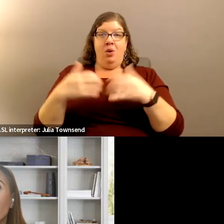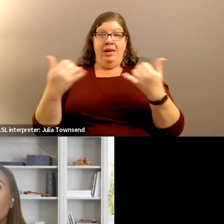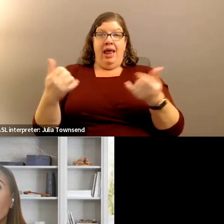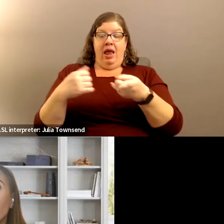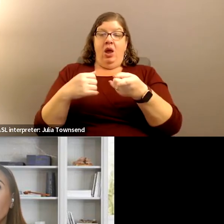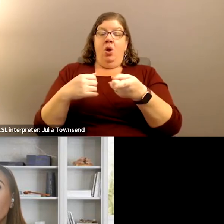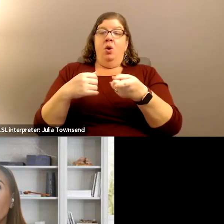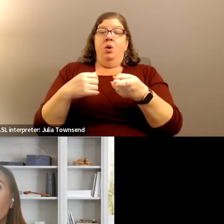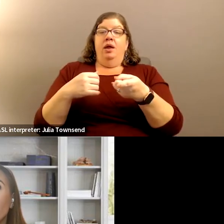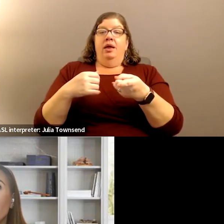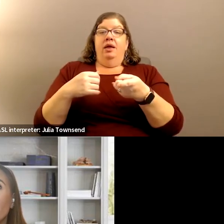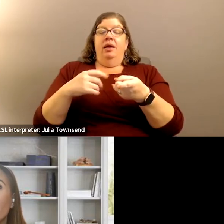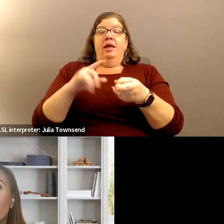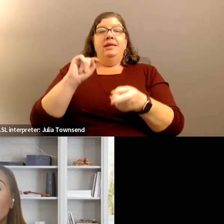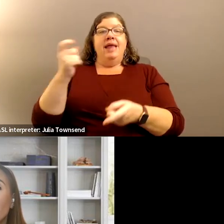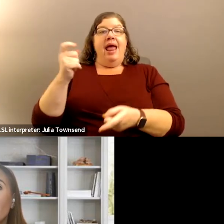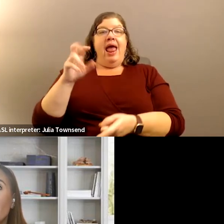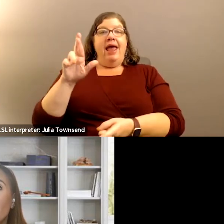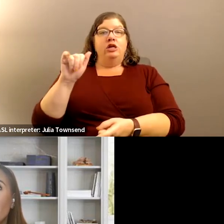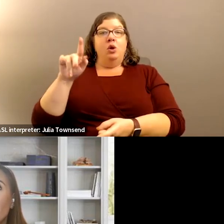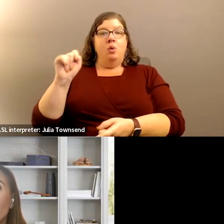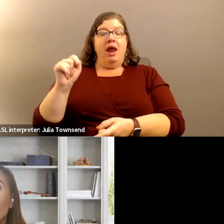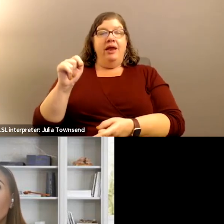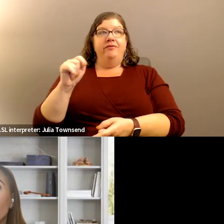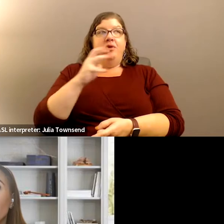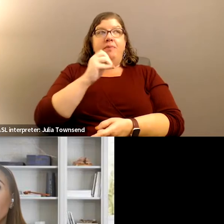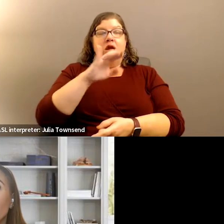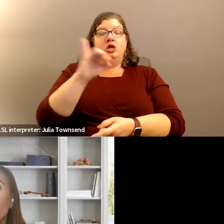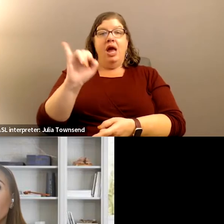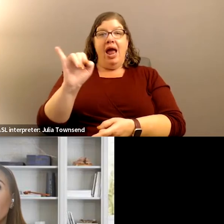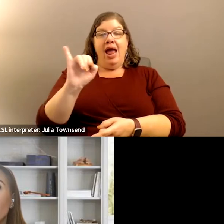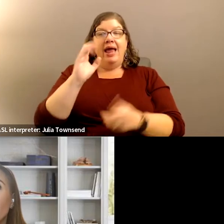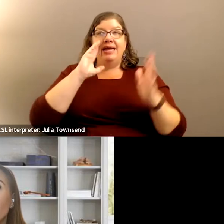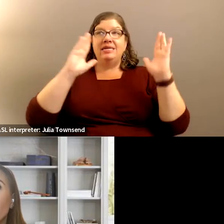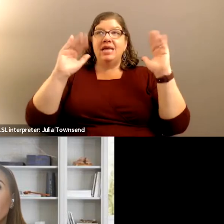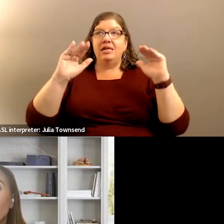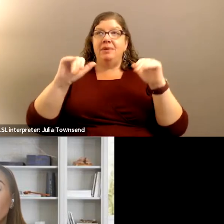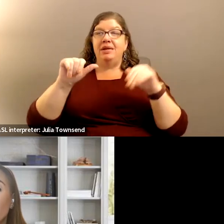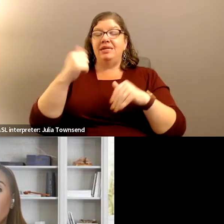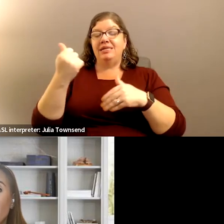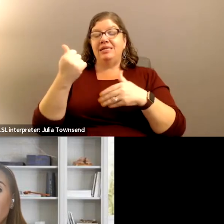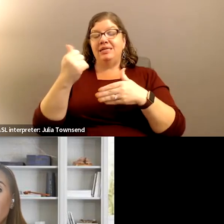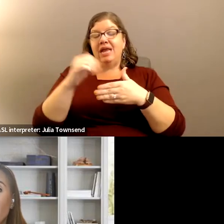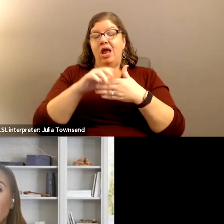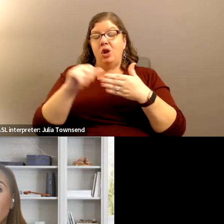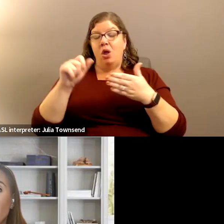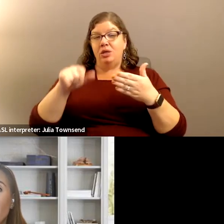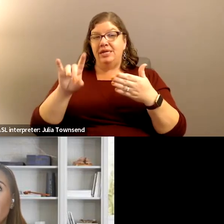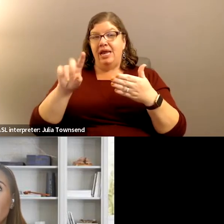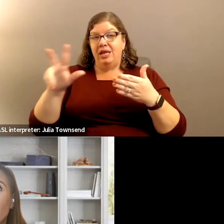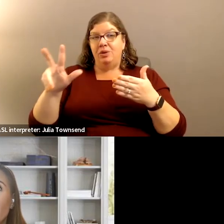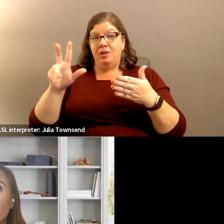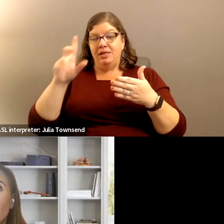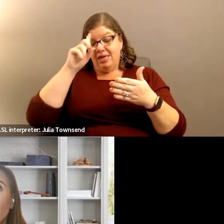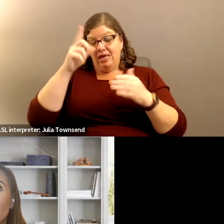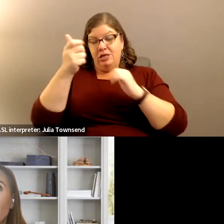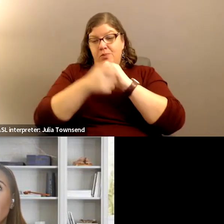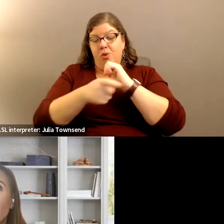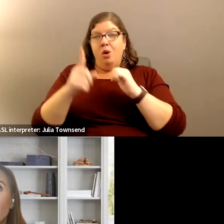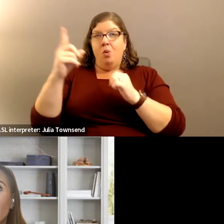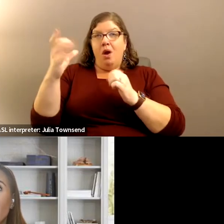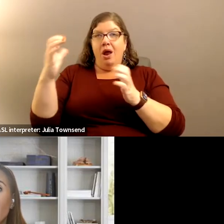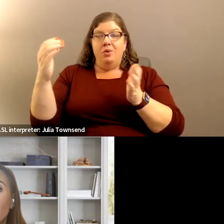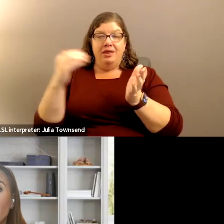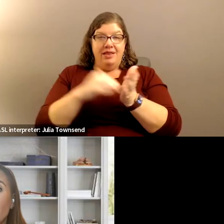So, the tax rate for Measure I is now estimated to be $10.83 per 100